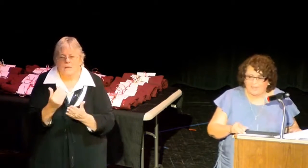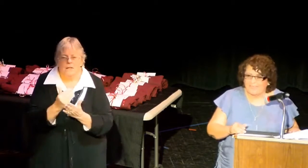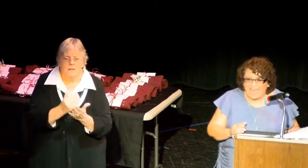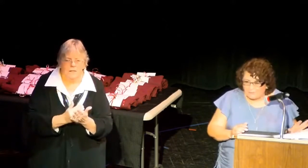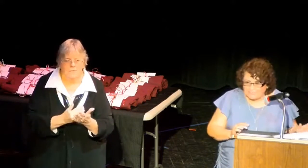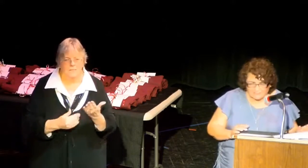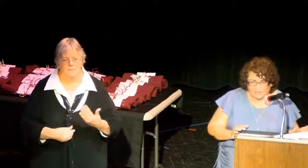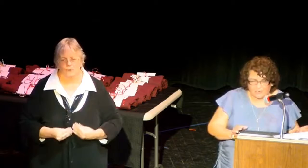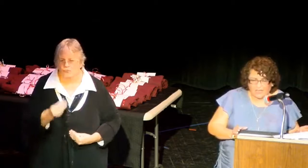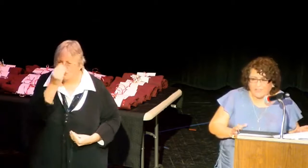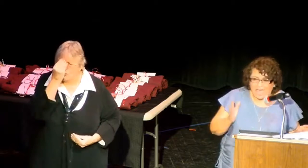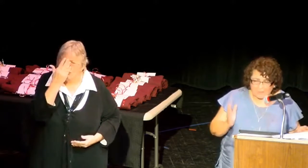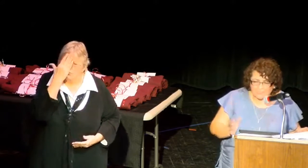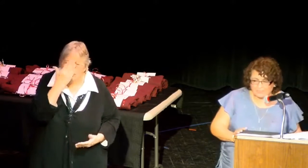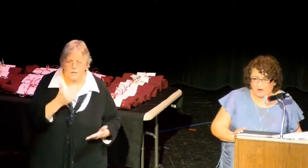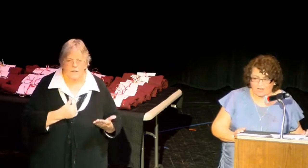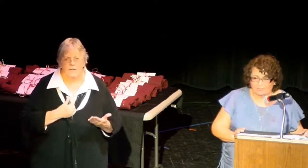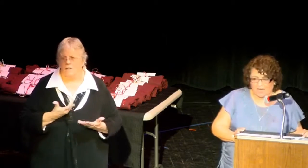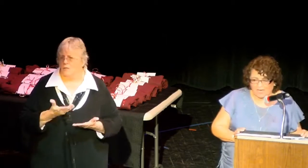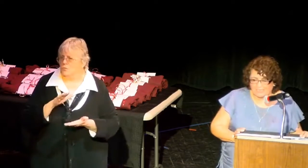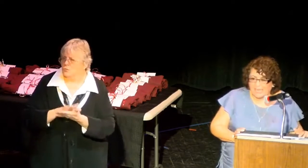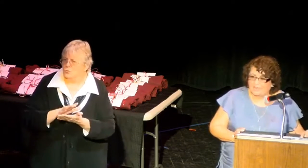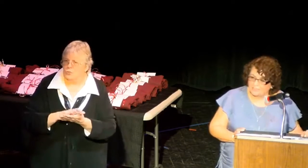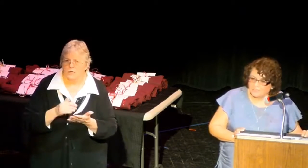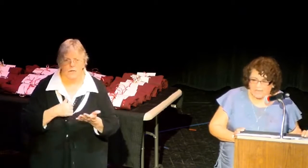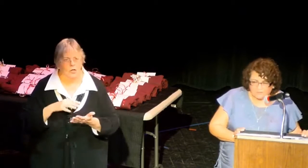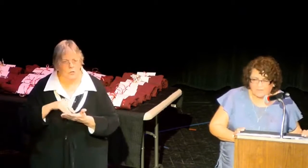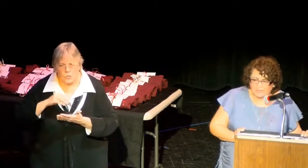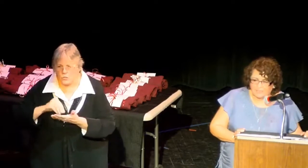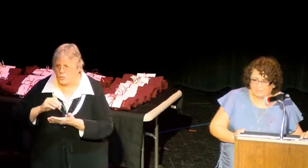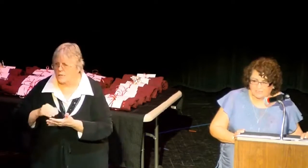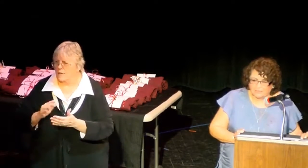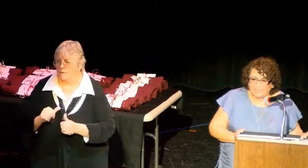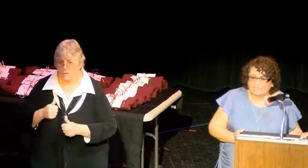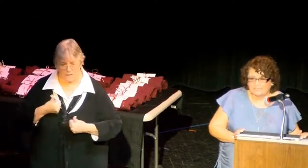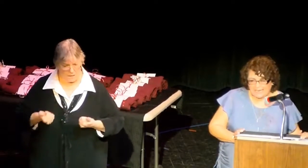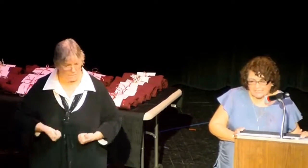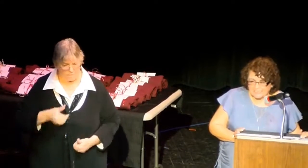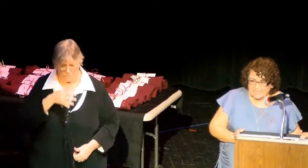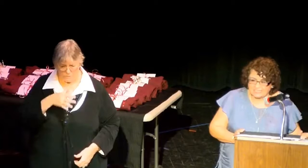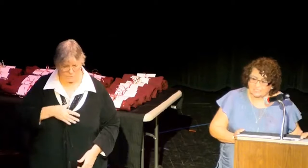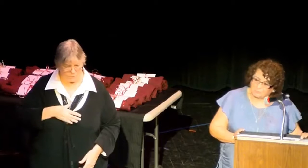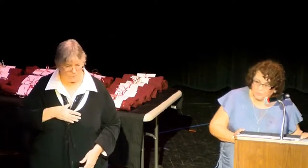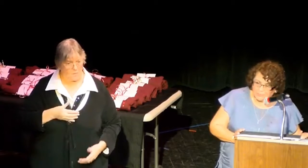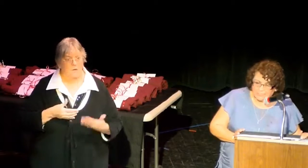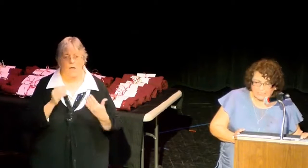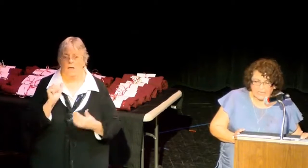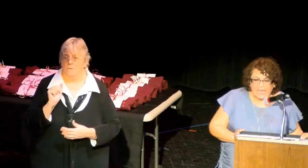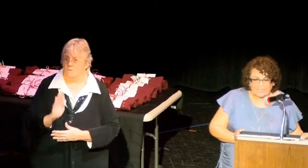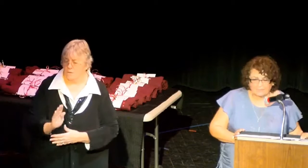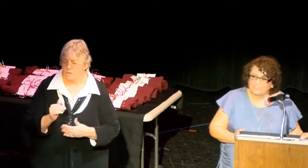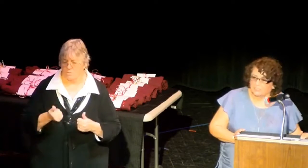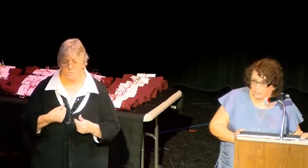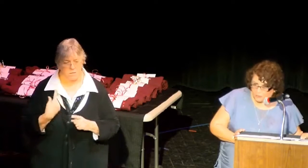people, the atmosphere, the habits of heart and mind, and the life of Amy Bill connect us as a community